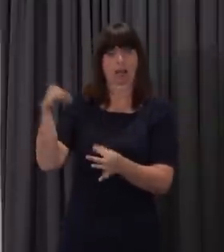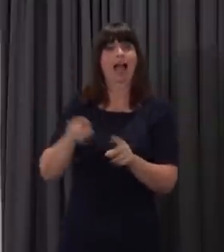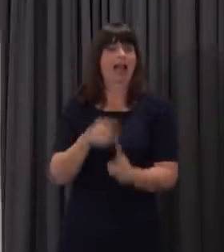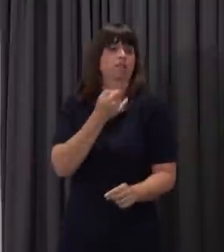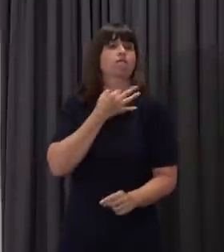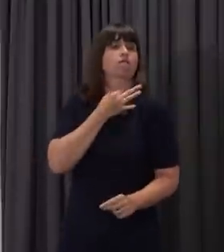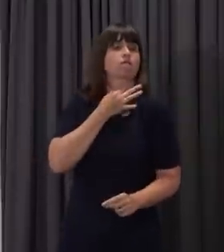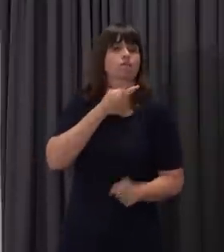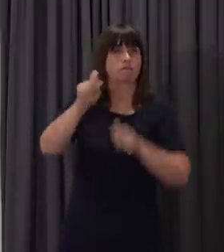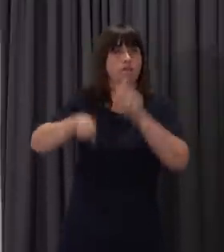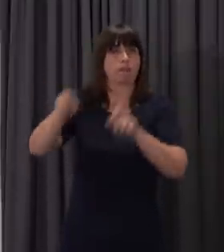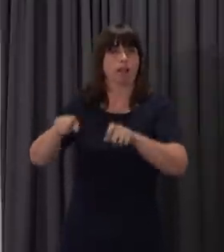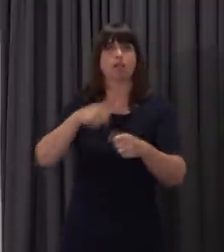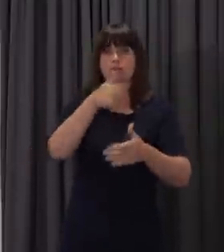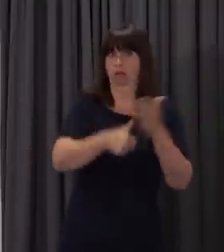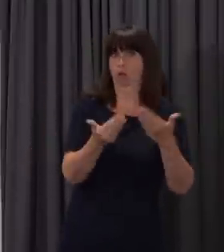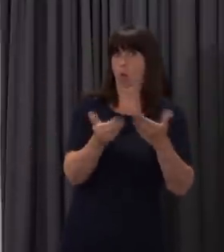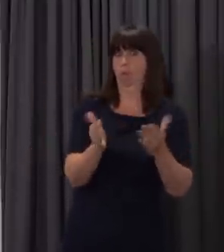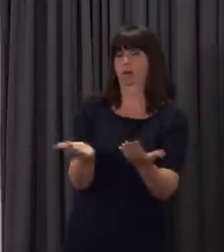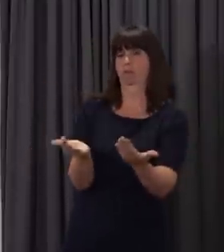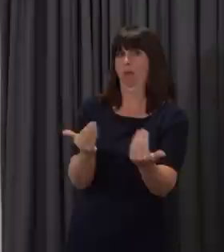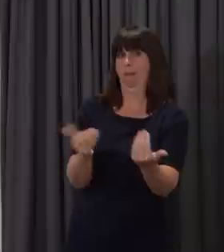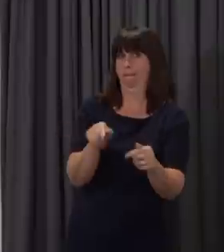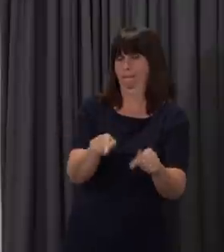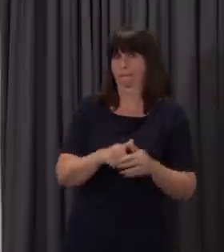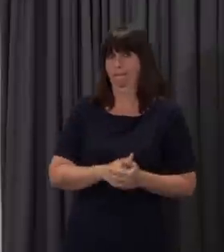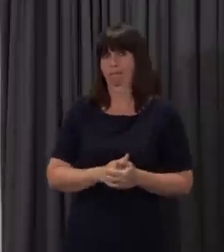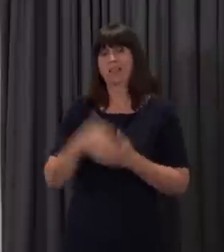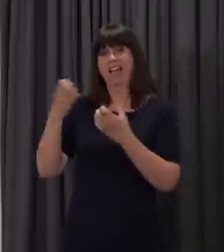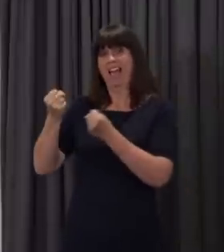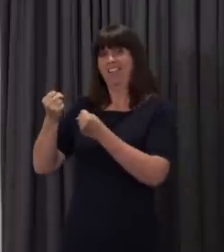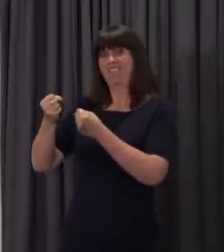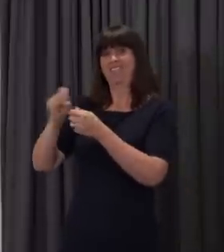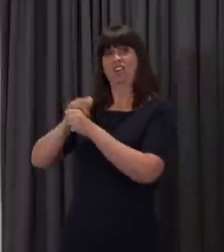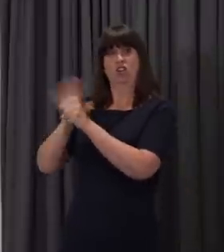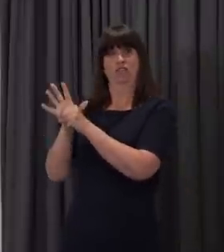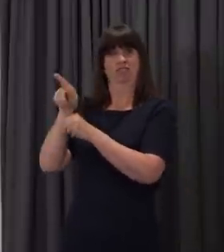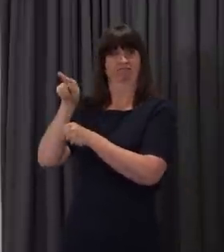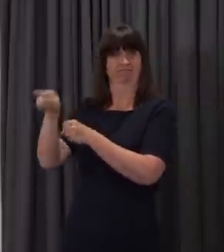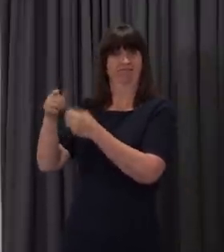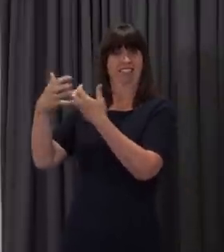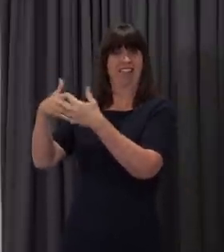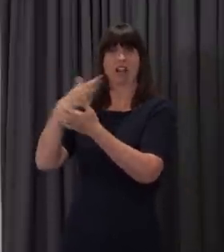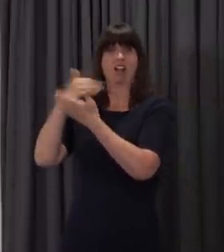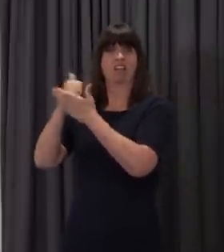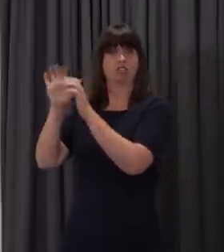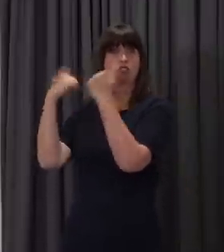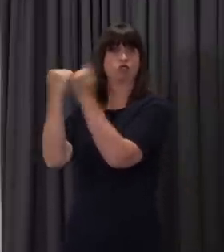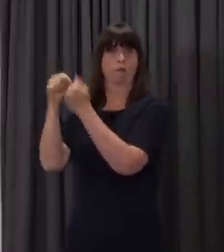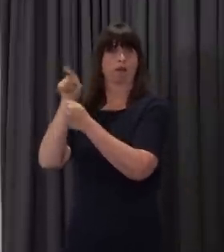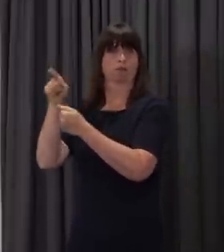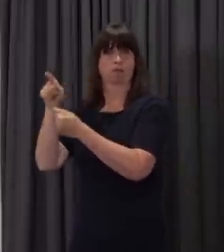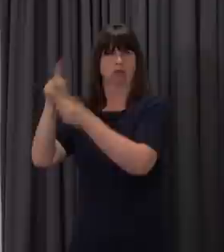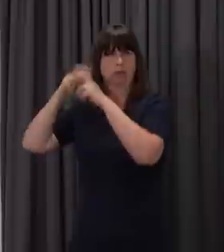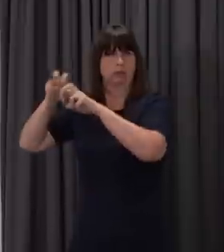We are also publishing a paper today from the Wales COVID-19 Technical Advisory Group representing the latest understanding of